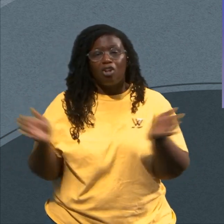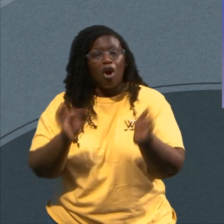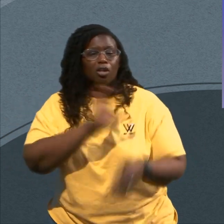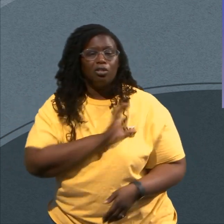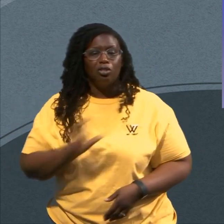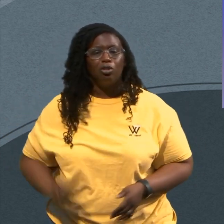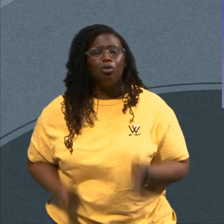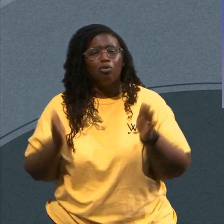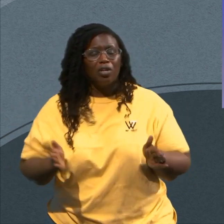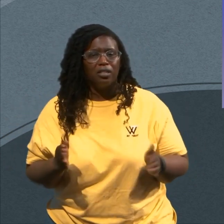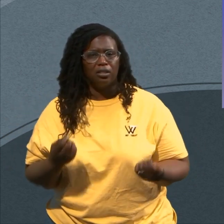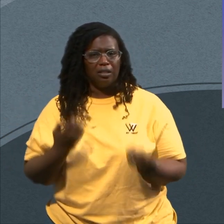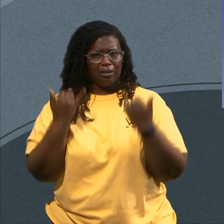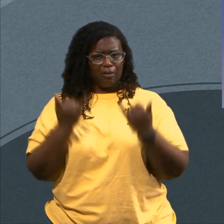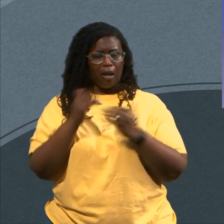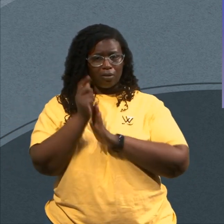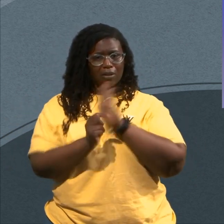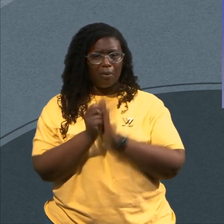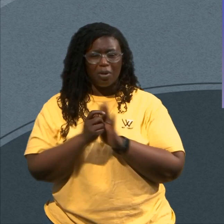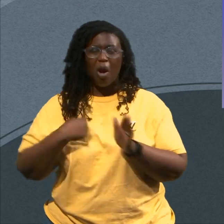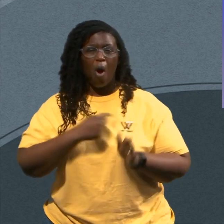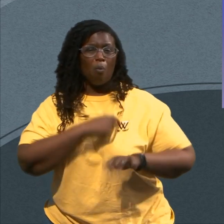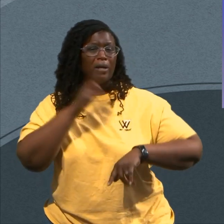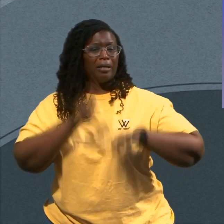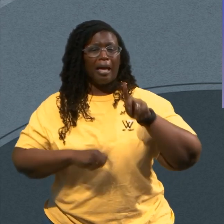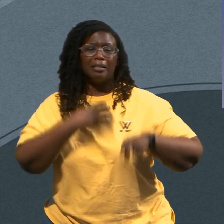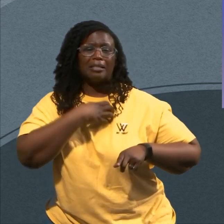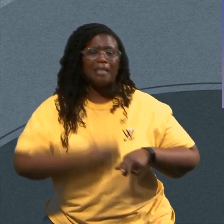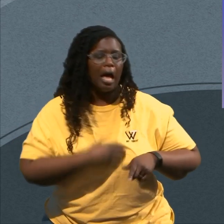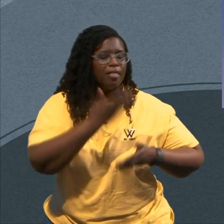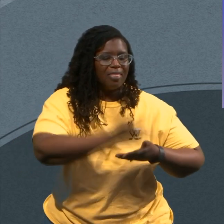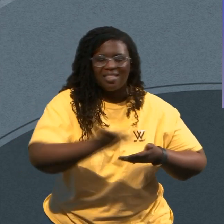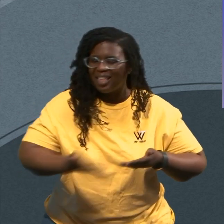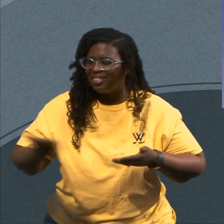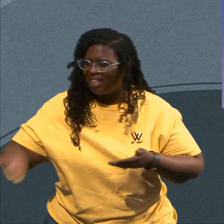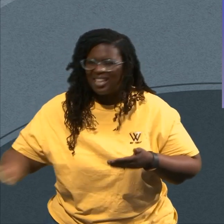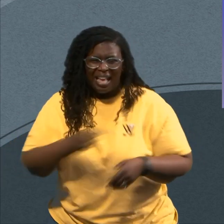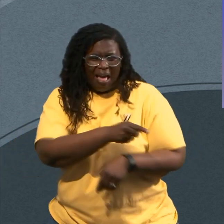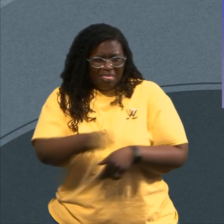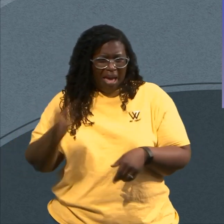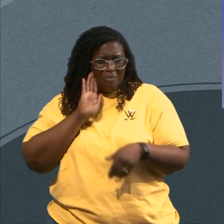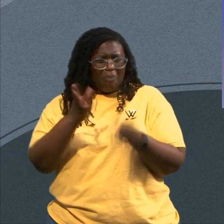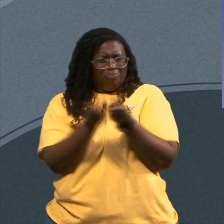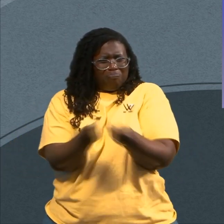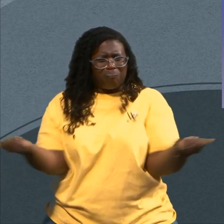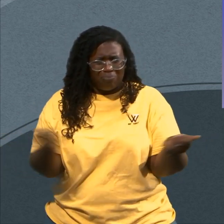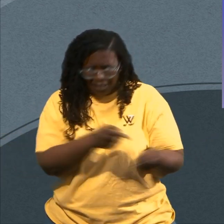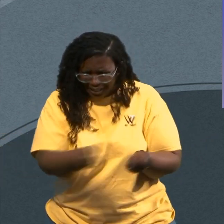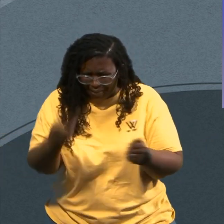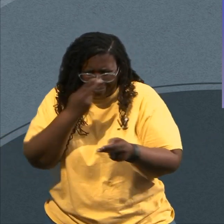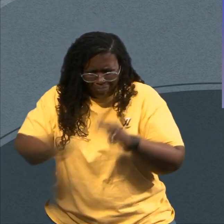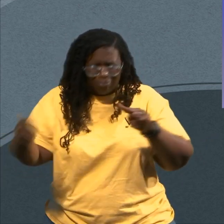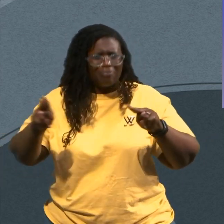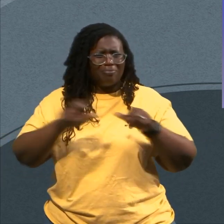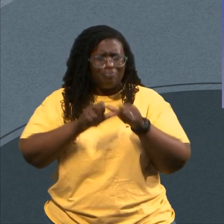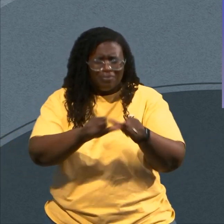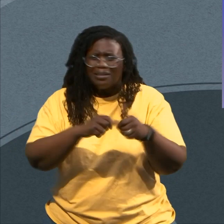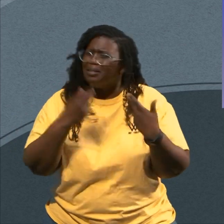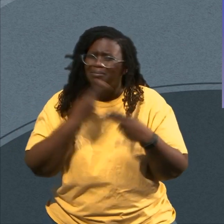Season Where I Can't Hunger After Things That Are Superficial And Things That Are Temporary But I've Got To Hunger After The